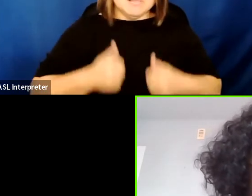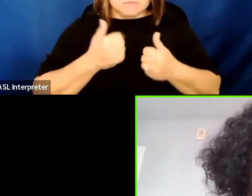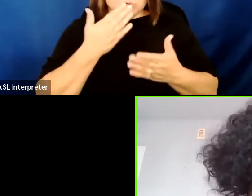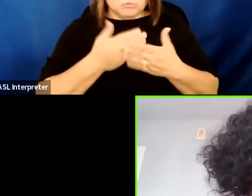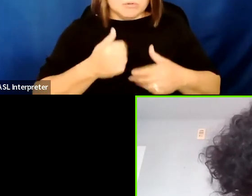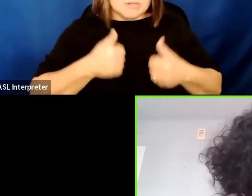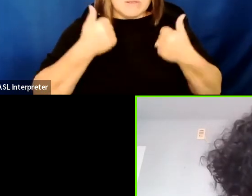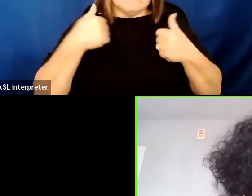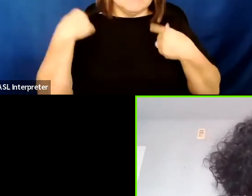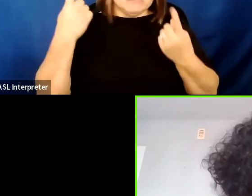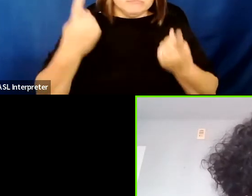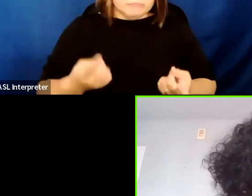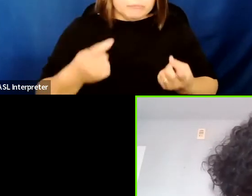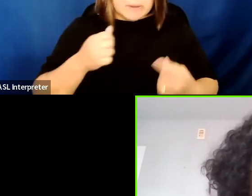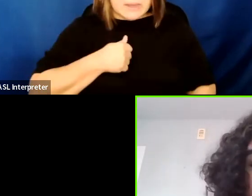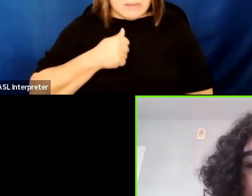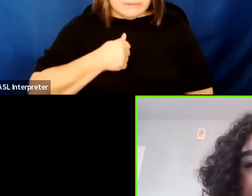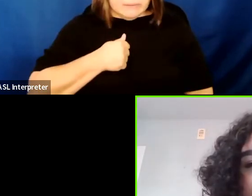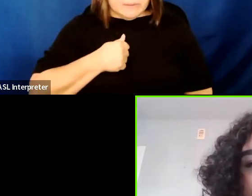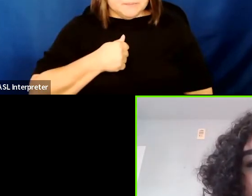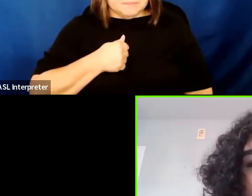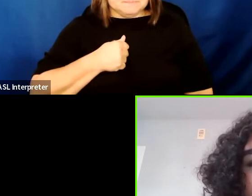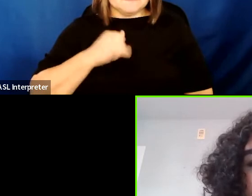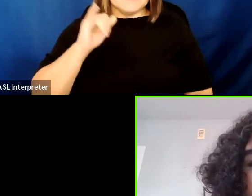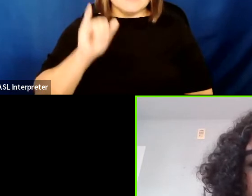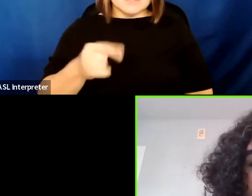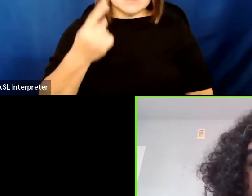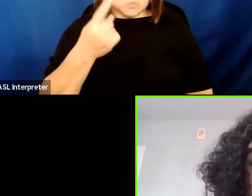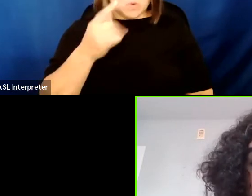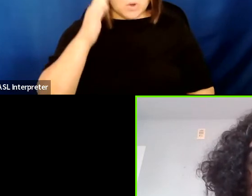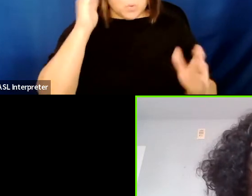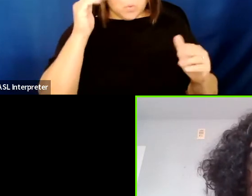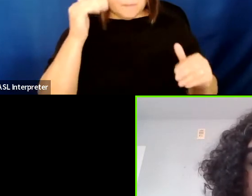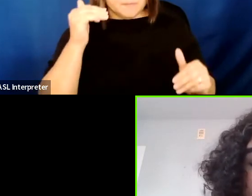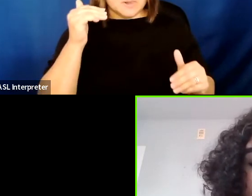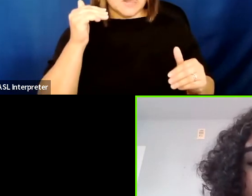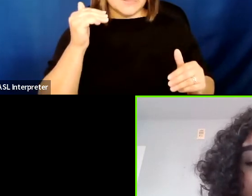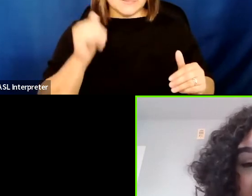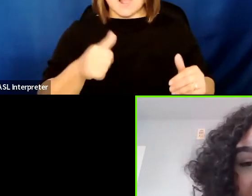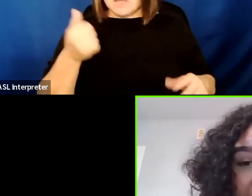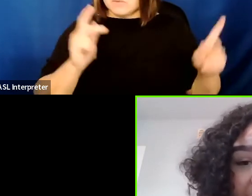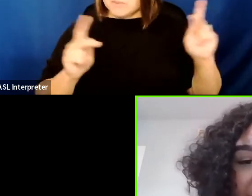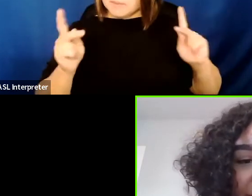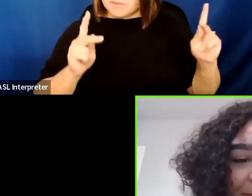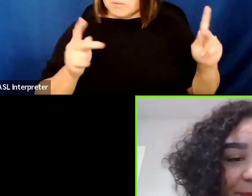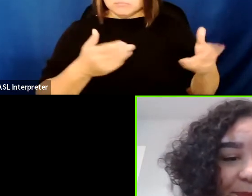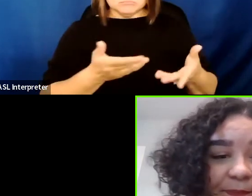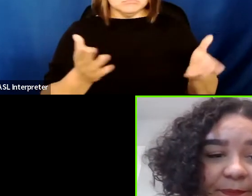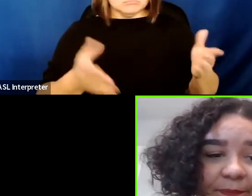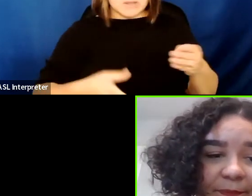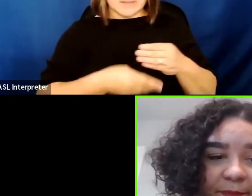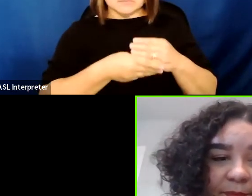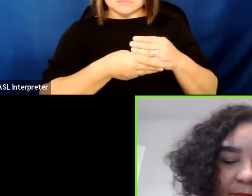far. So that's one of our hopes that we have if anybody else had anything to add.